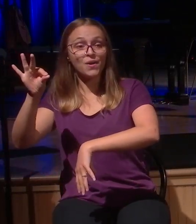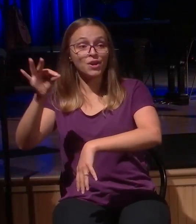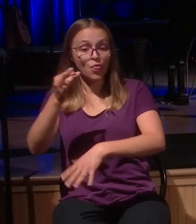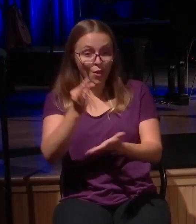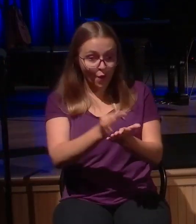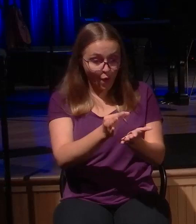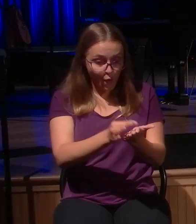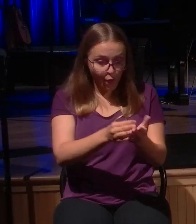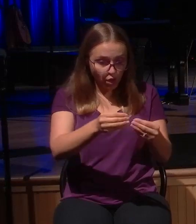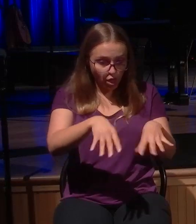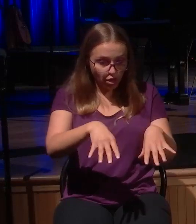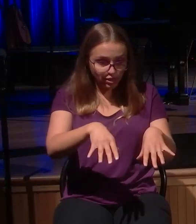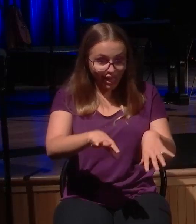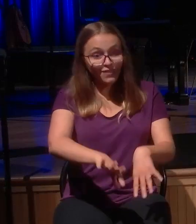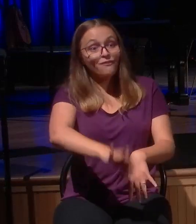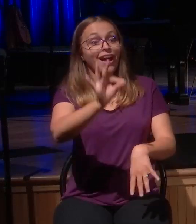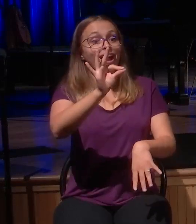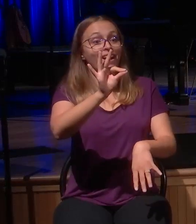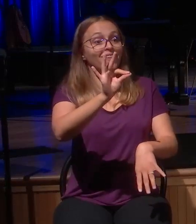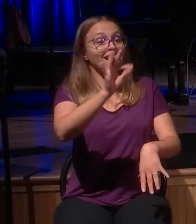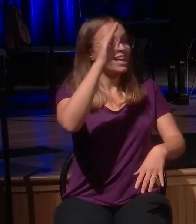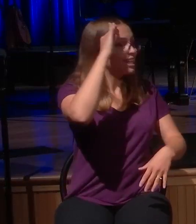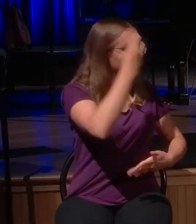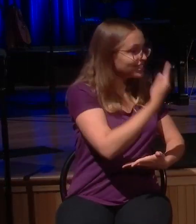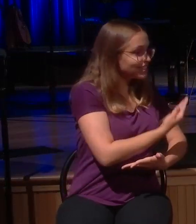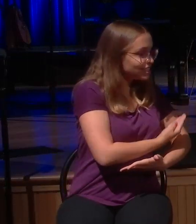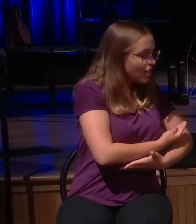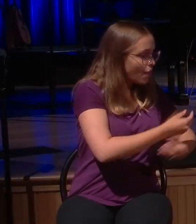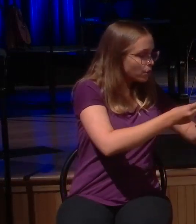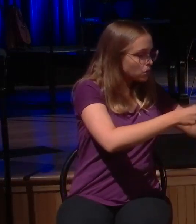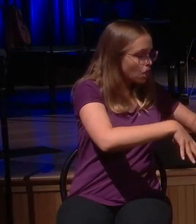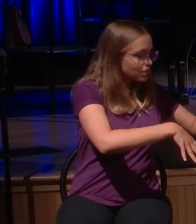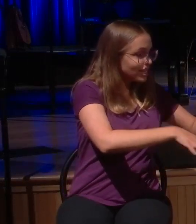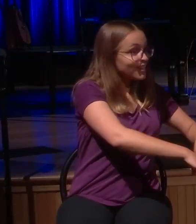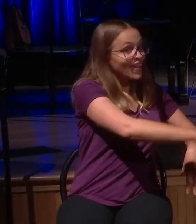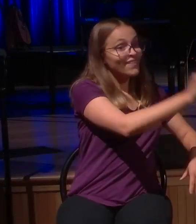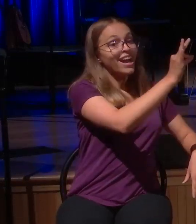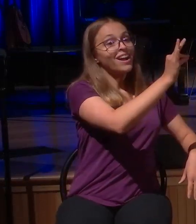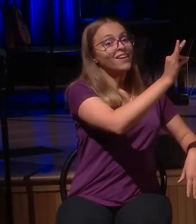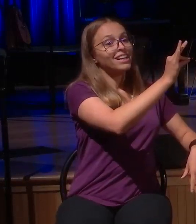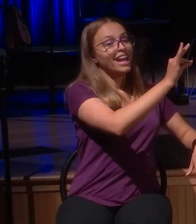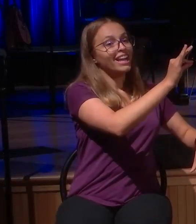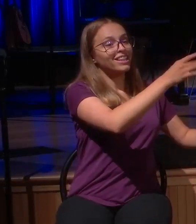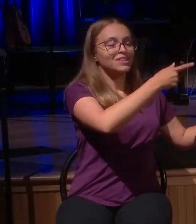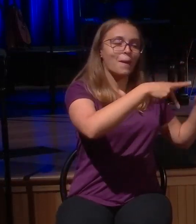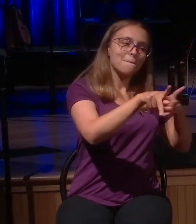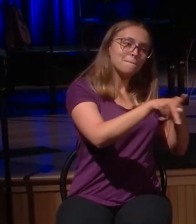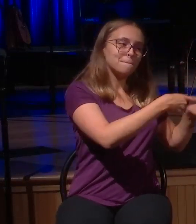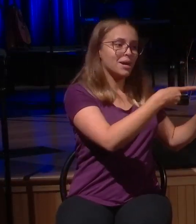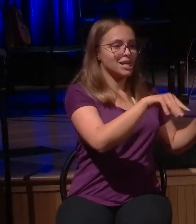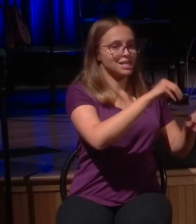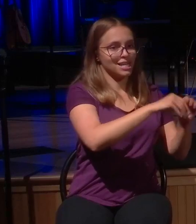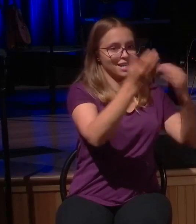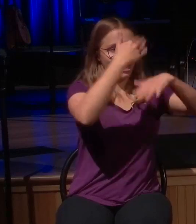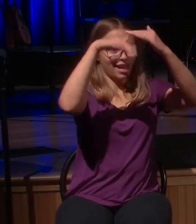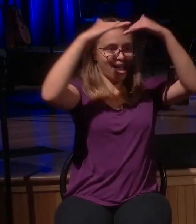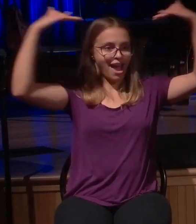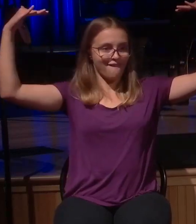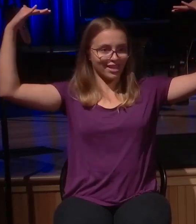and then there bursts out the celebratory joy, and there's a party in heaven. So here it is. We're going to kind of thread all